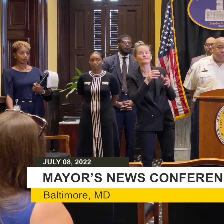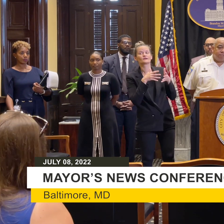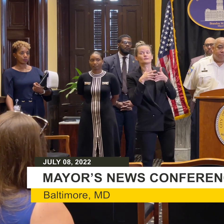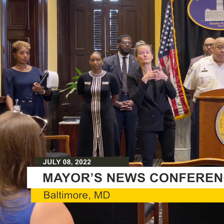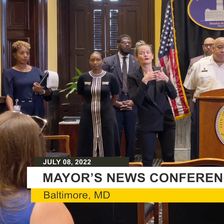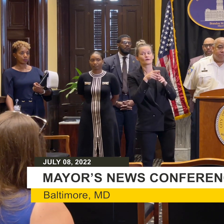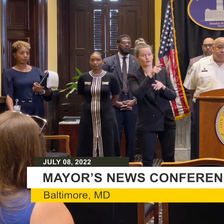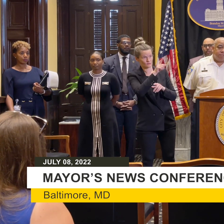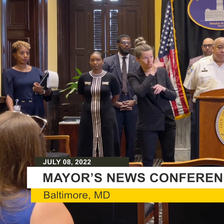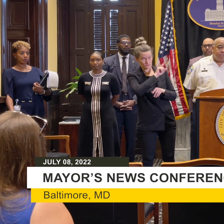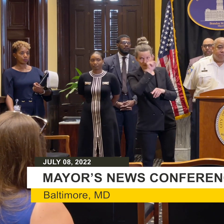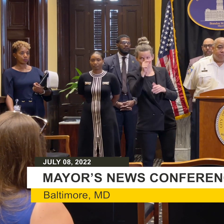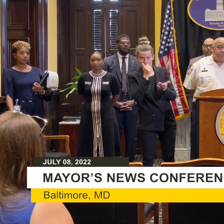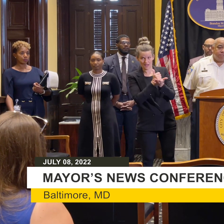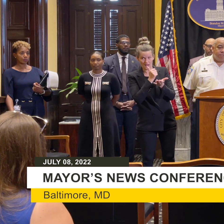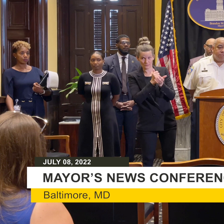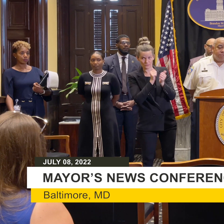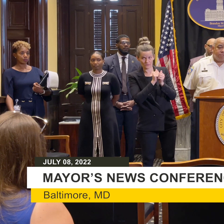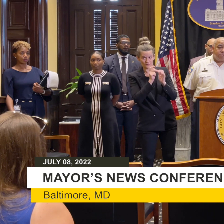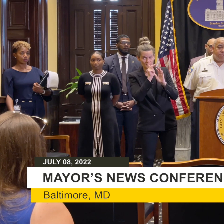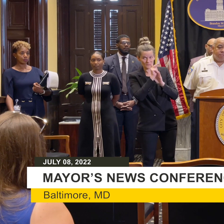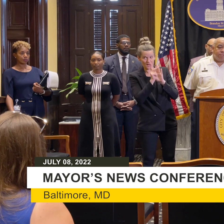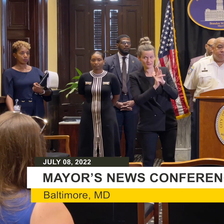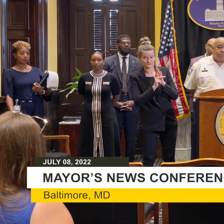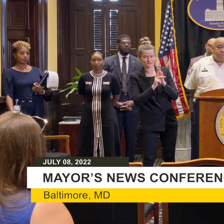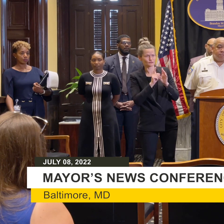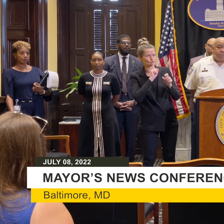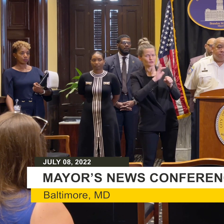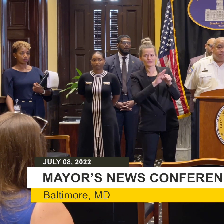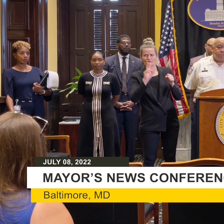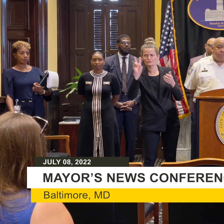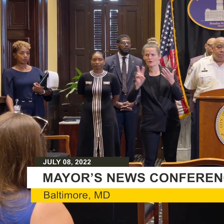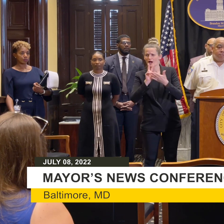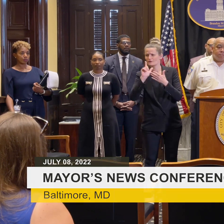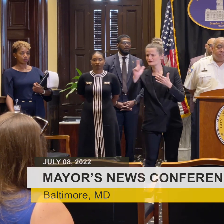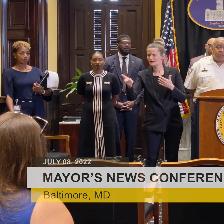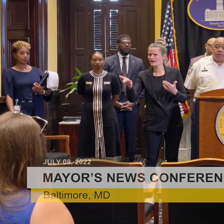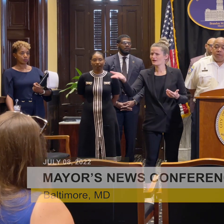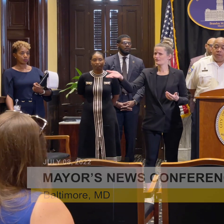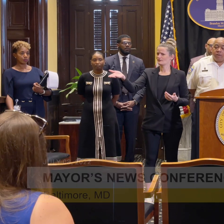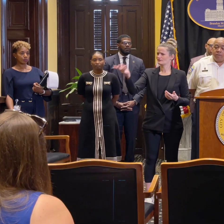aren't enough, given the fact that a couple hours later, we had a motorist killed?